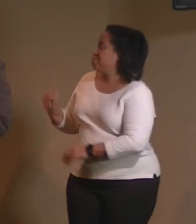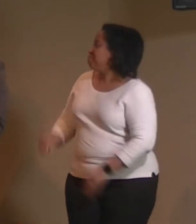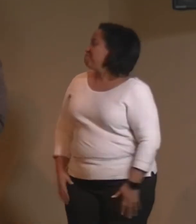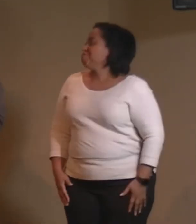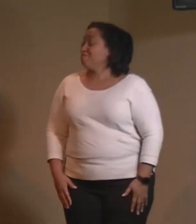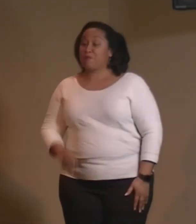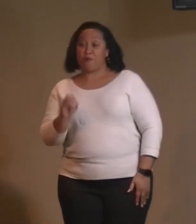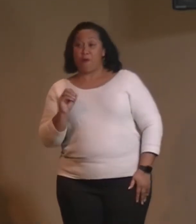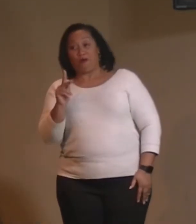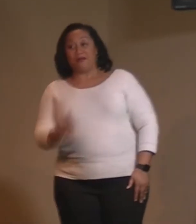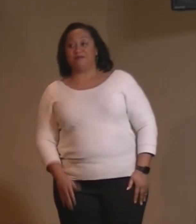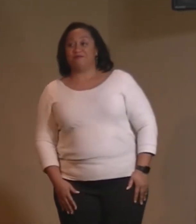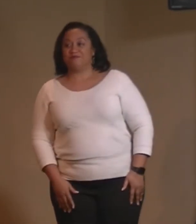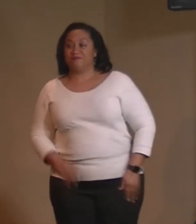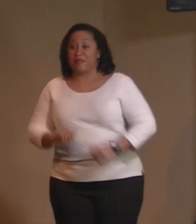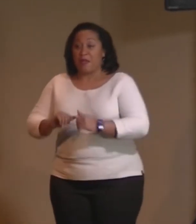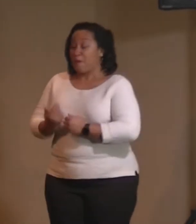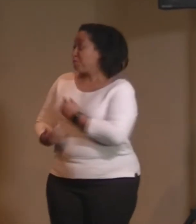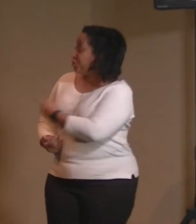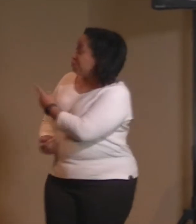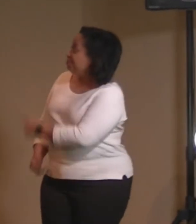Okay. How about you?